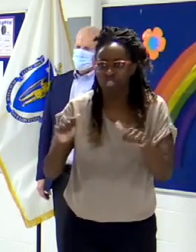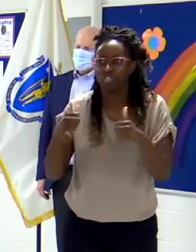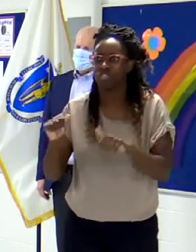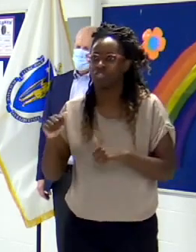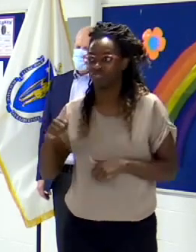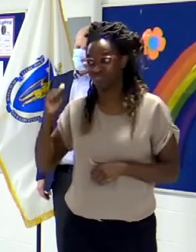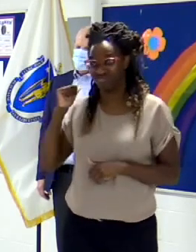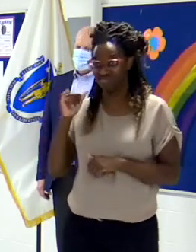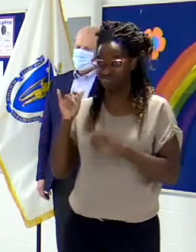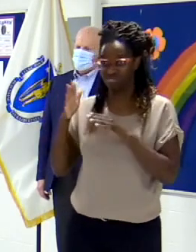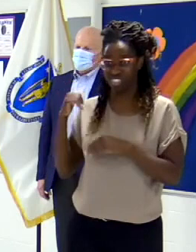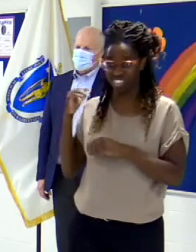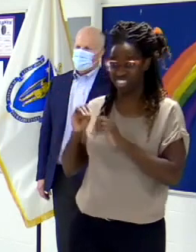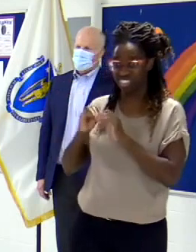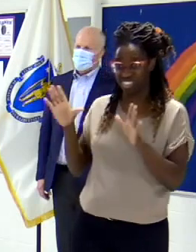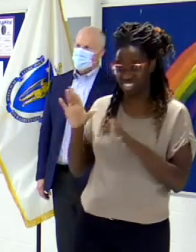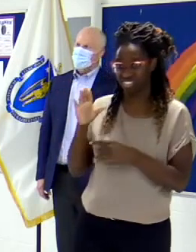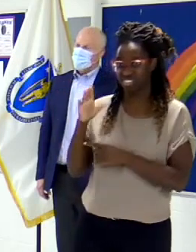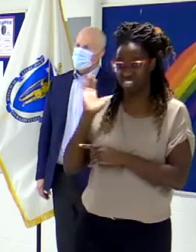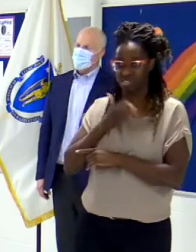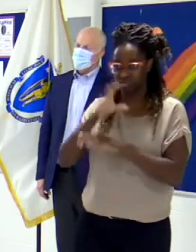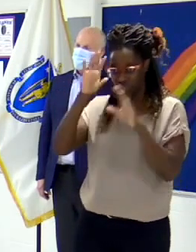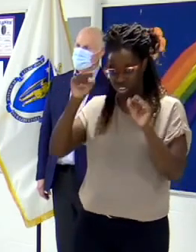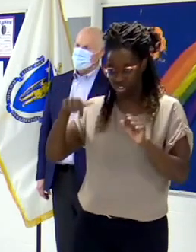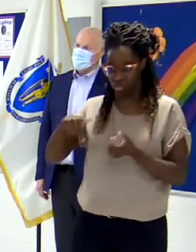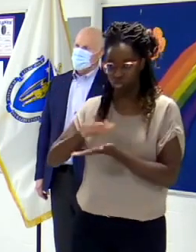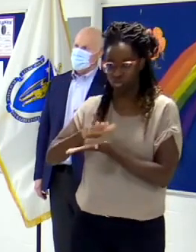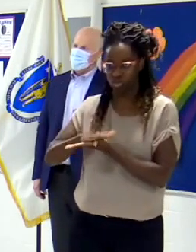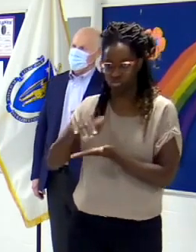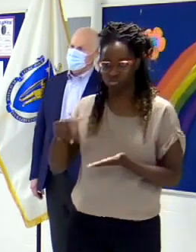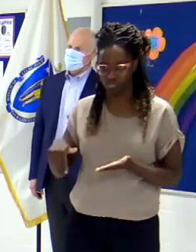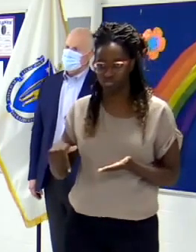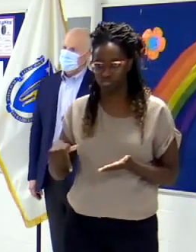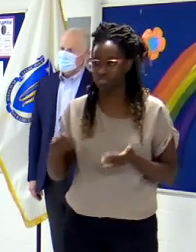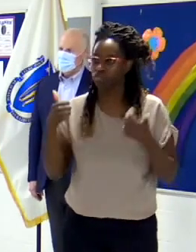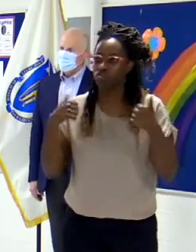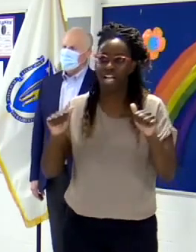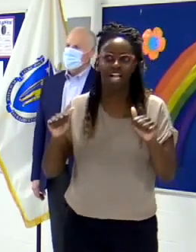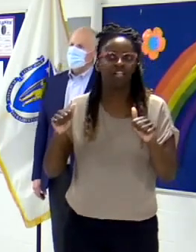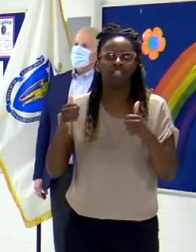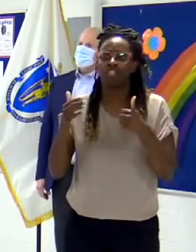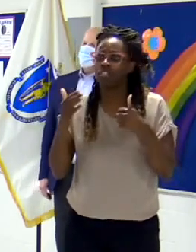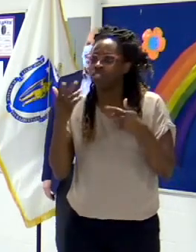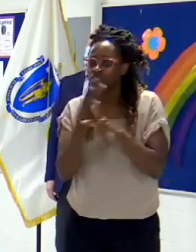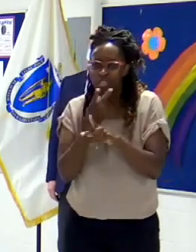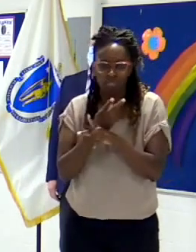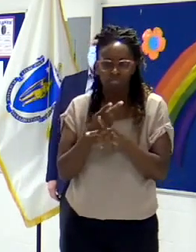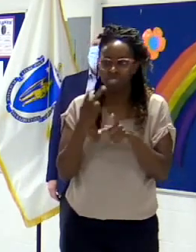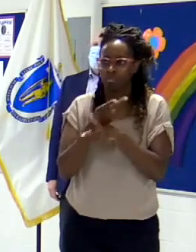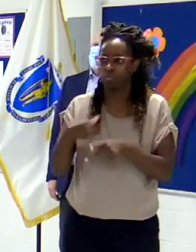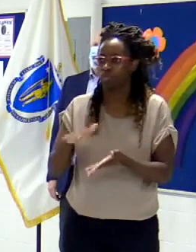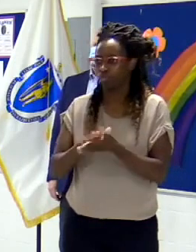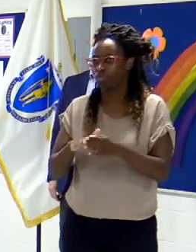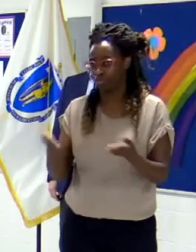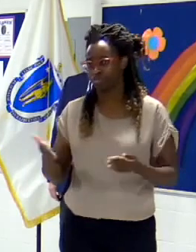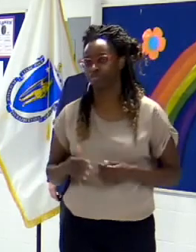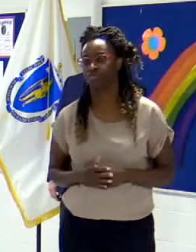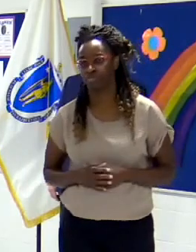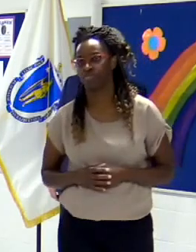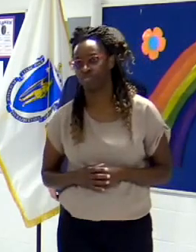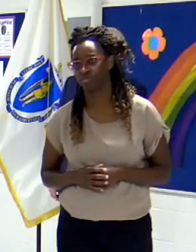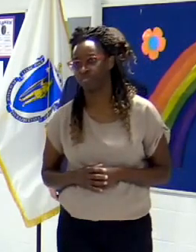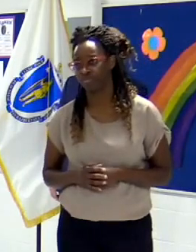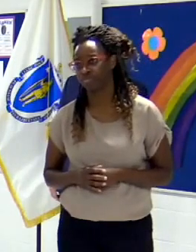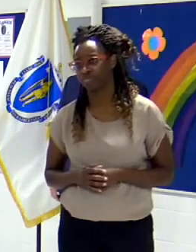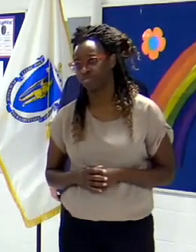And, and I don't think you're just trying here, uh, superintendent. it's good to have Dr. uh, the two